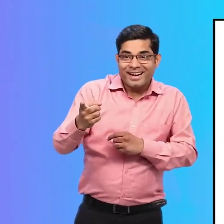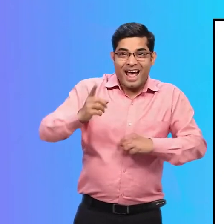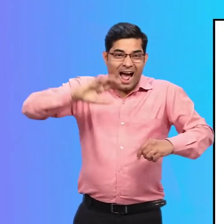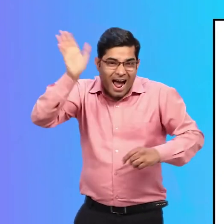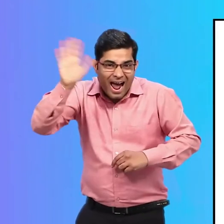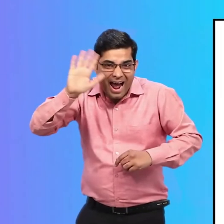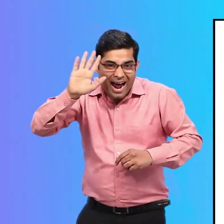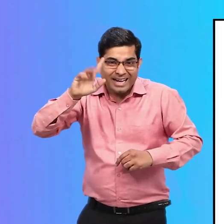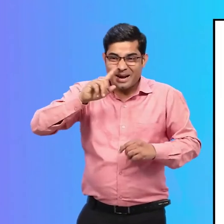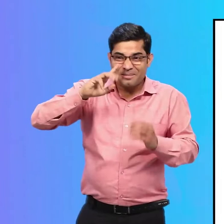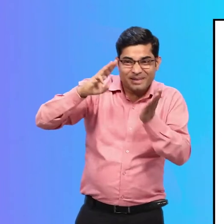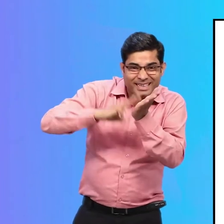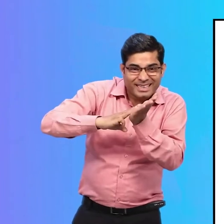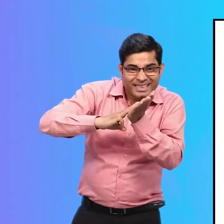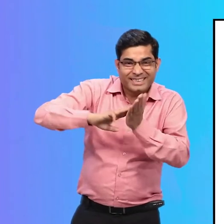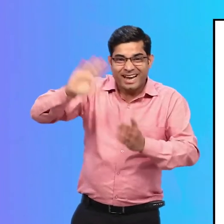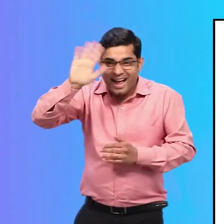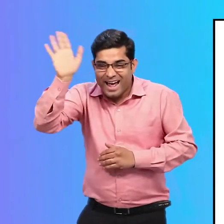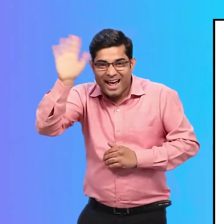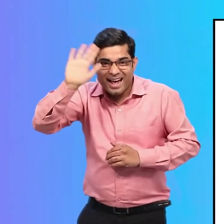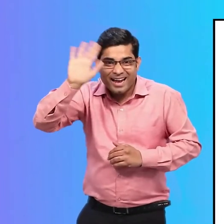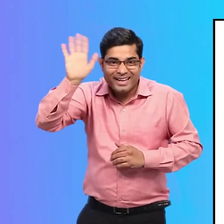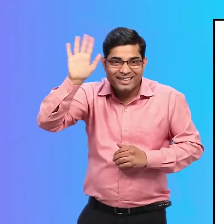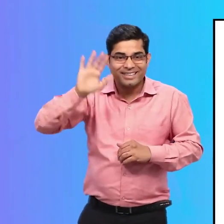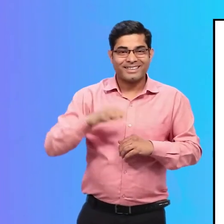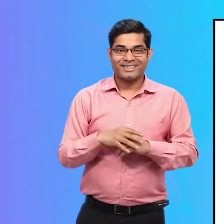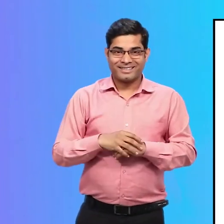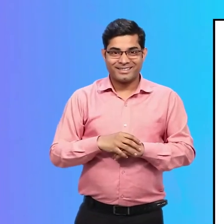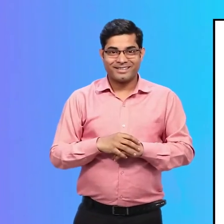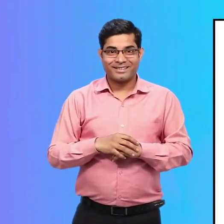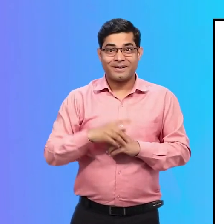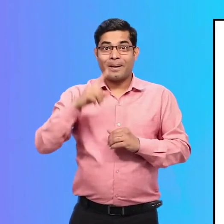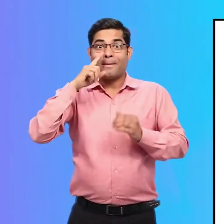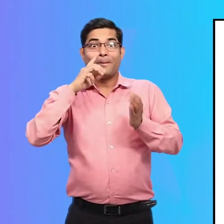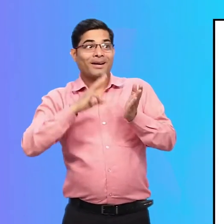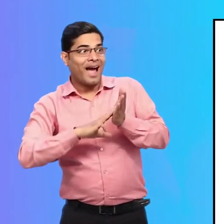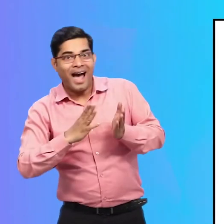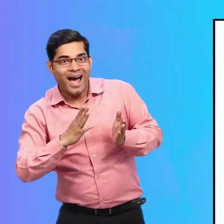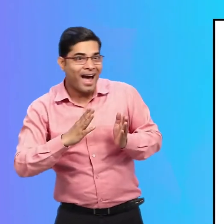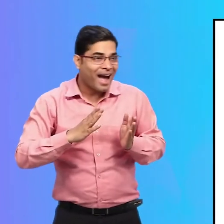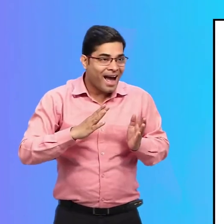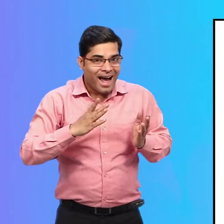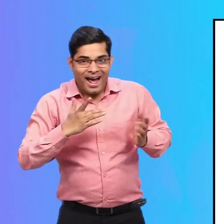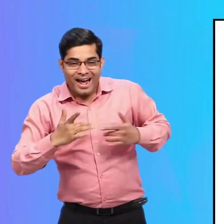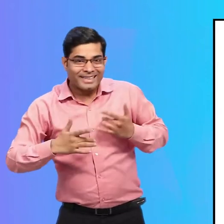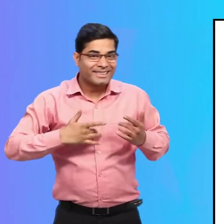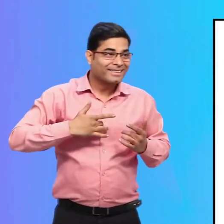And she shouts out, Hi Maya! Maya also greets excitedly